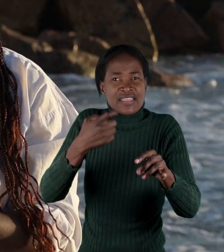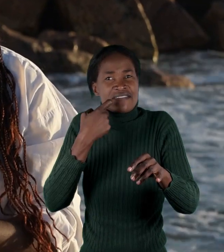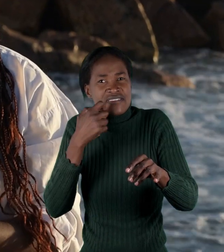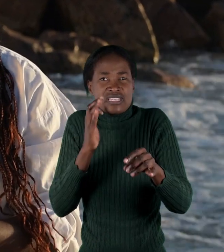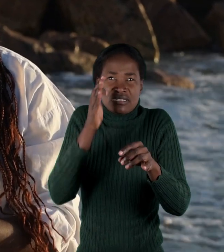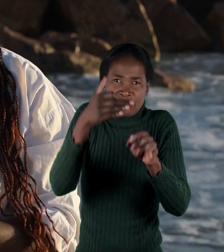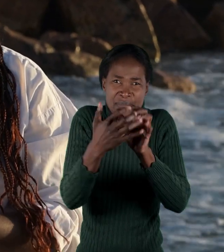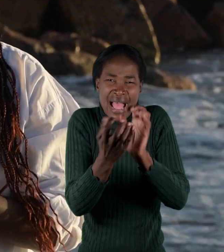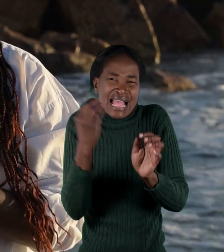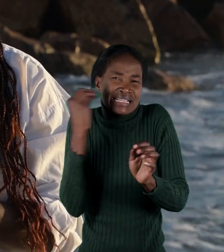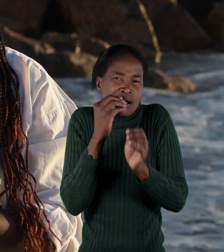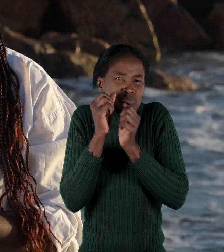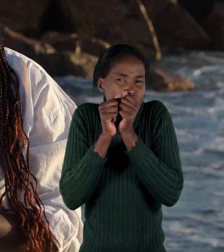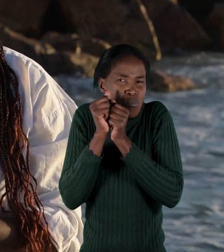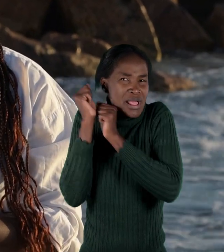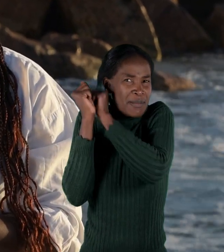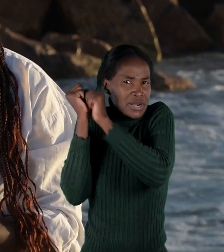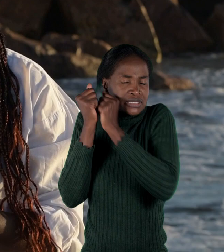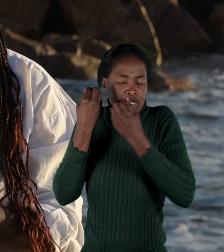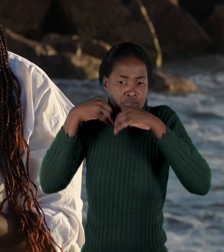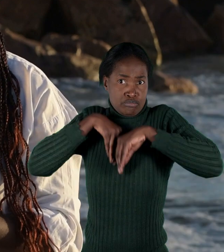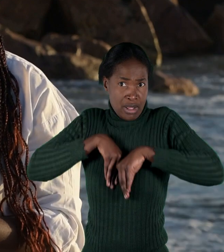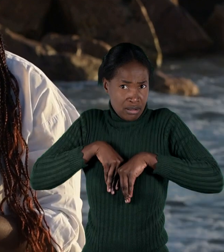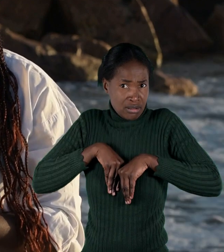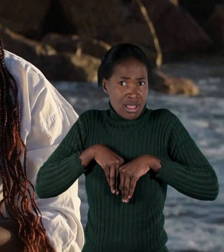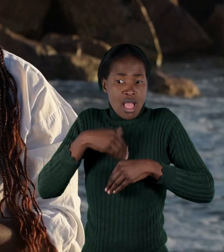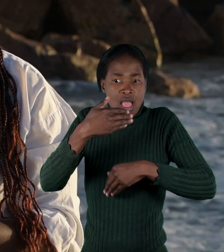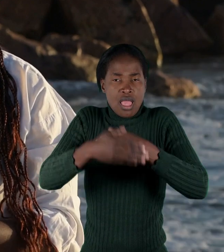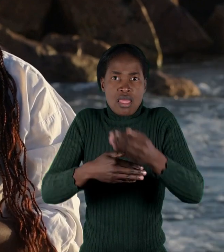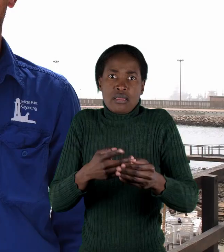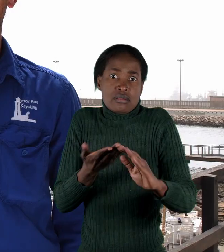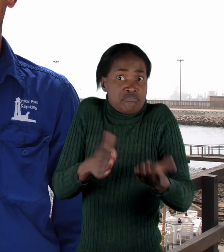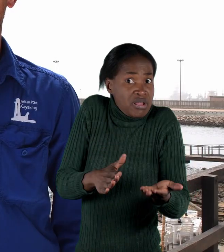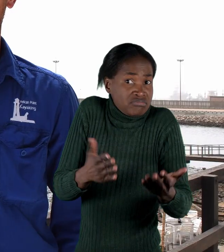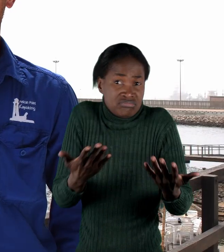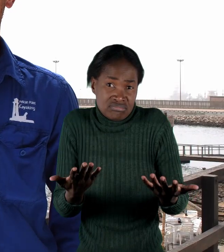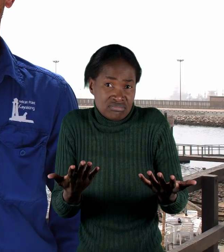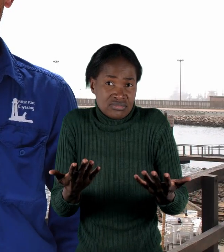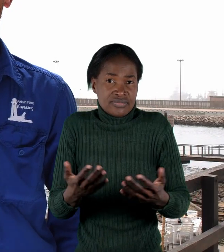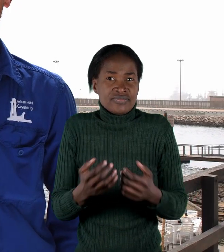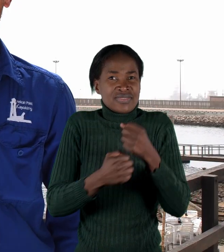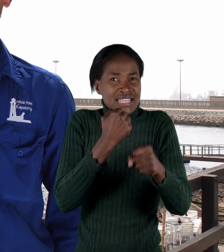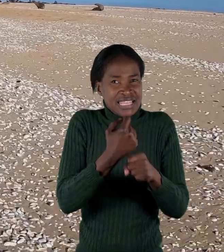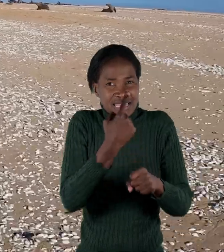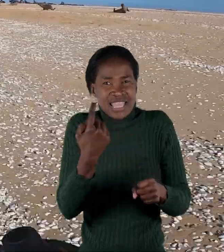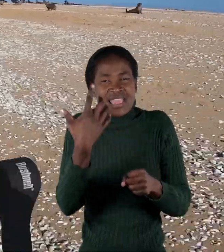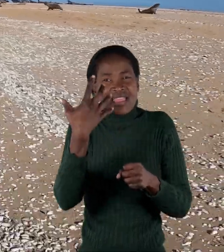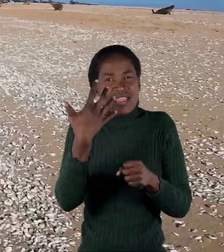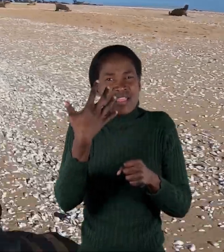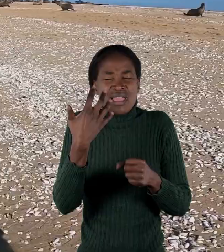this plastic, filling up their stomachs and causing them to starve. Every year we have to do thousands of rescues